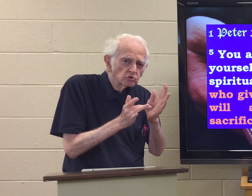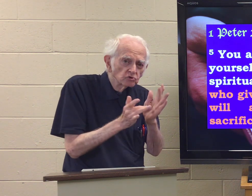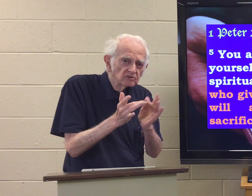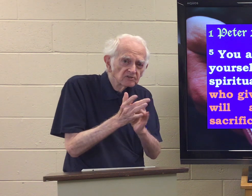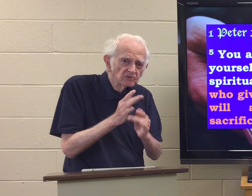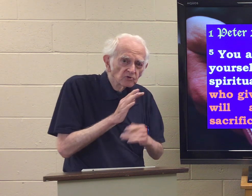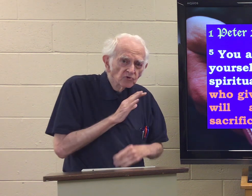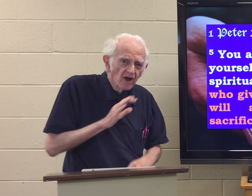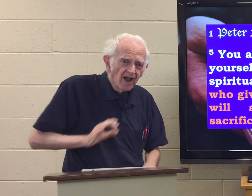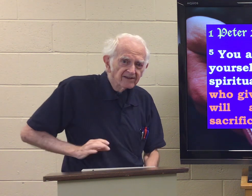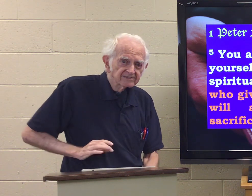Jesus Christ.